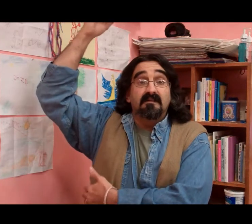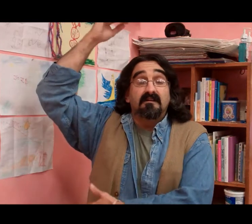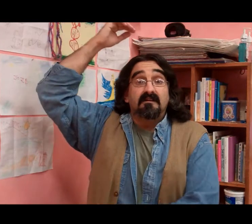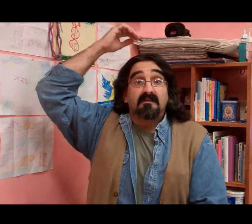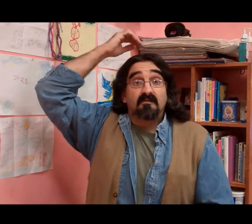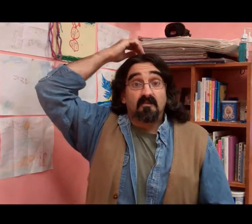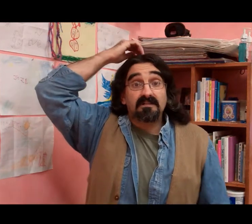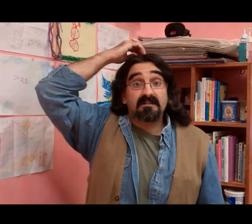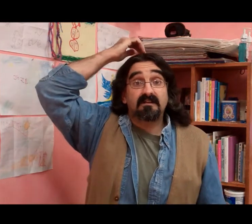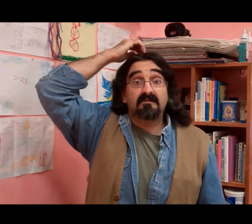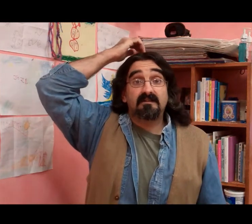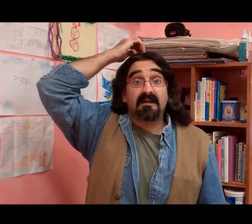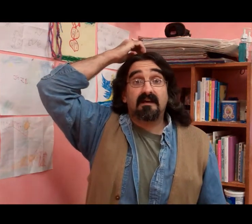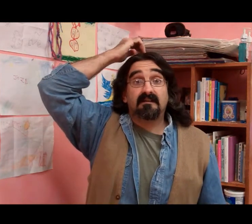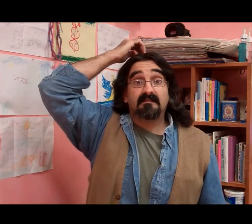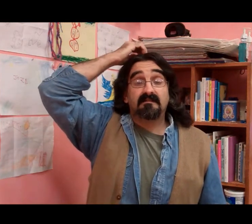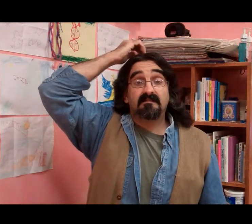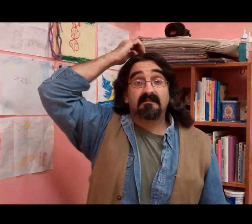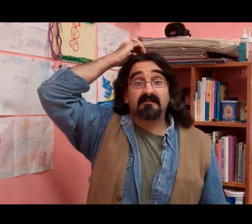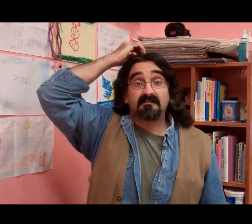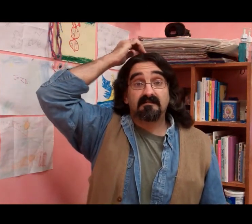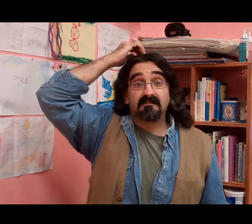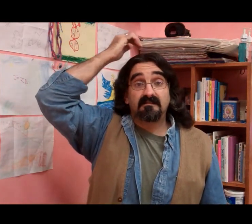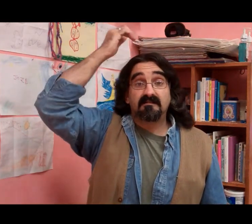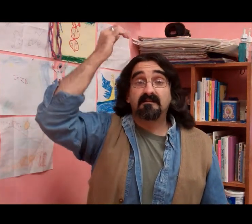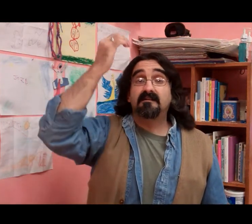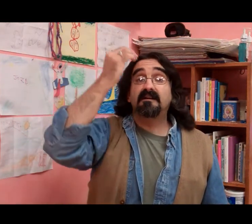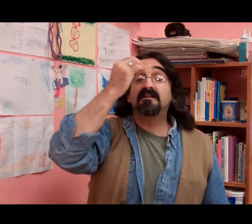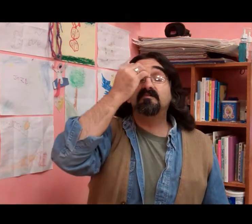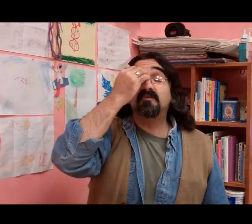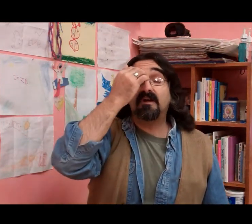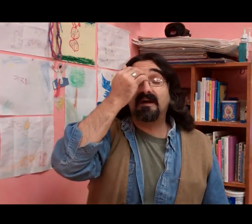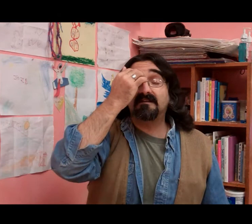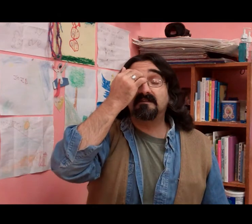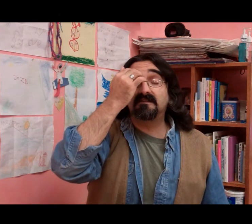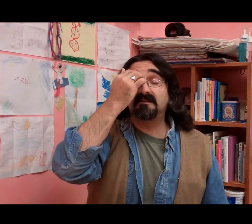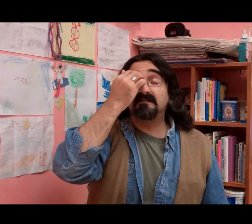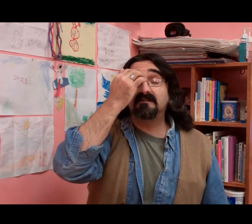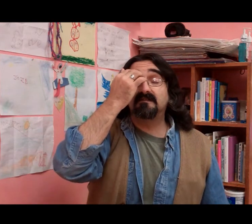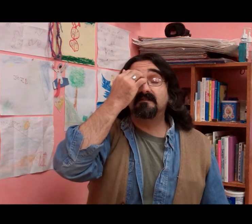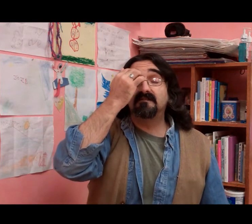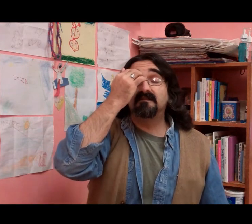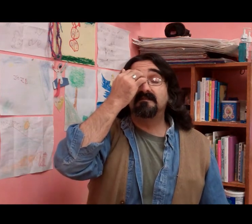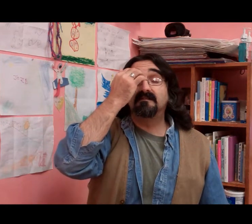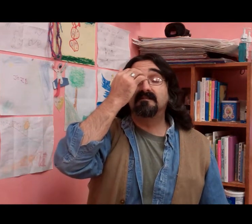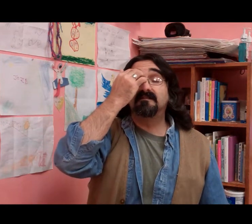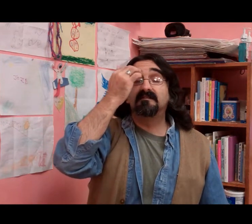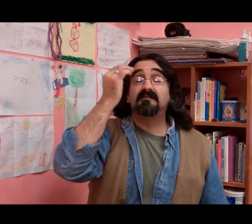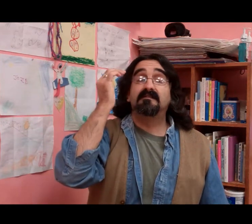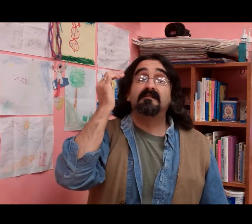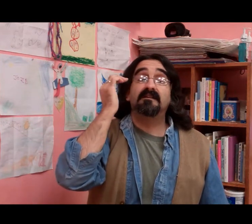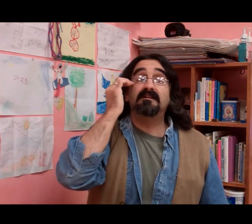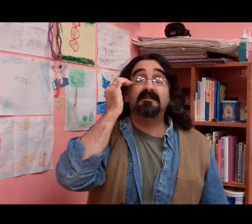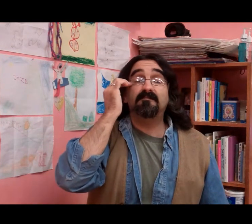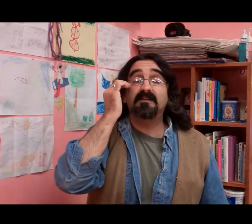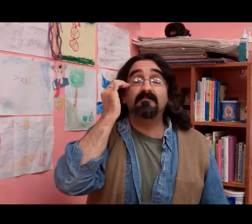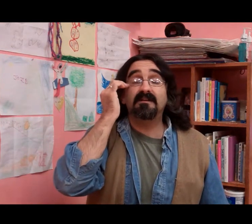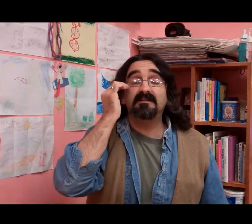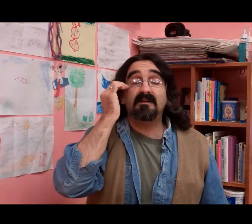Once I do that and can practice accepting myself